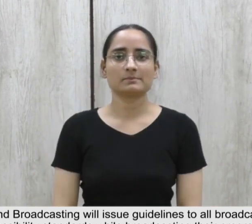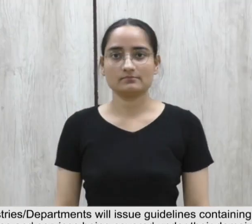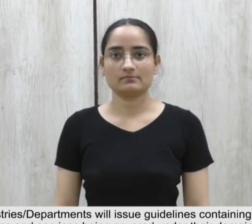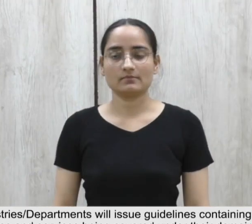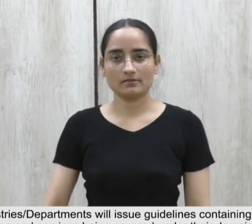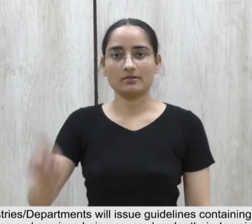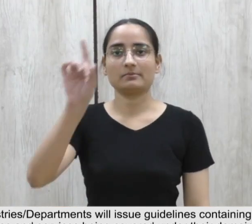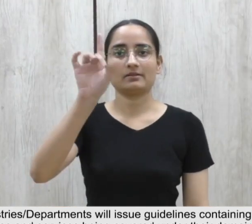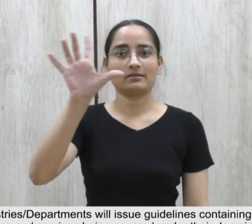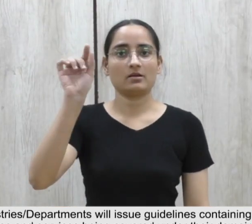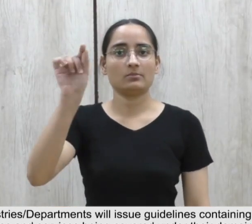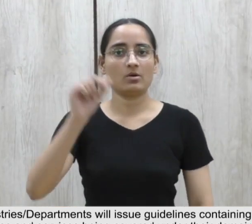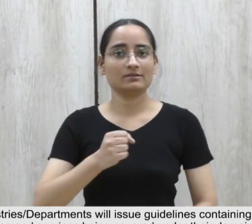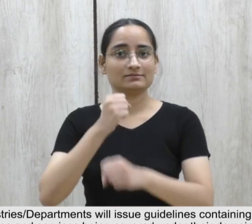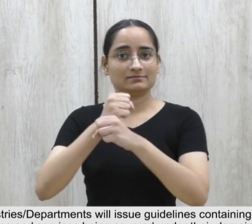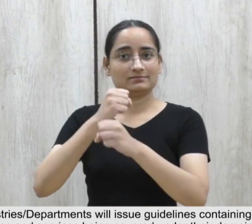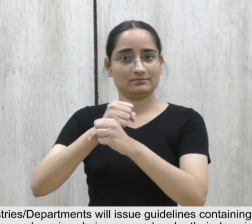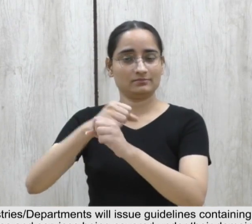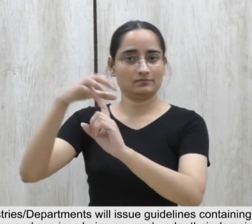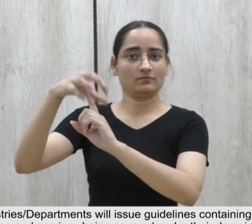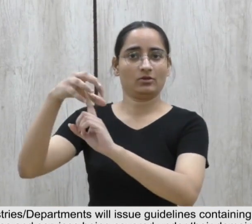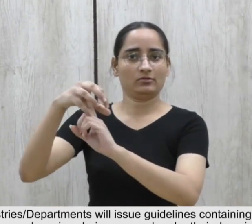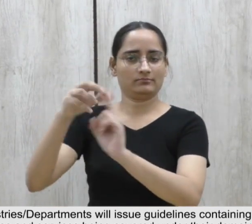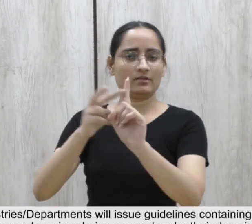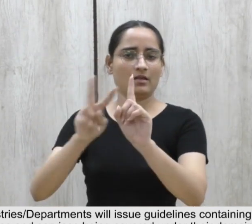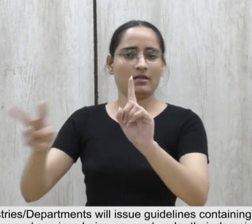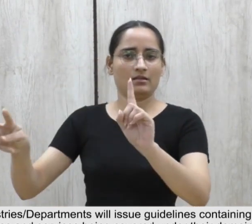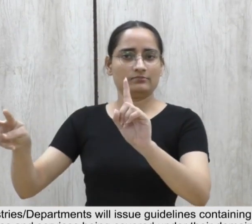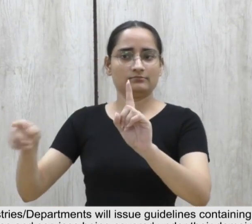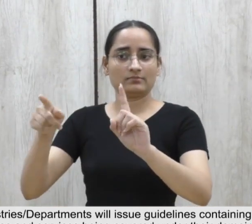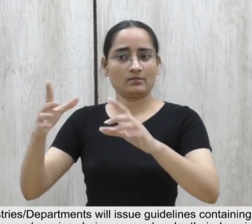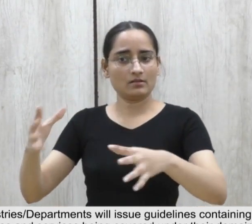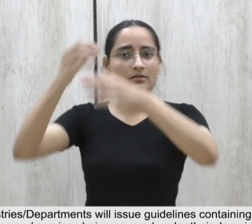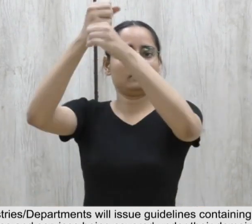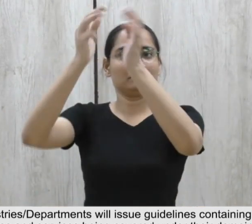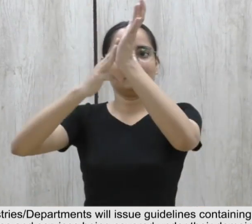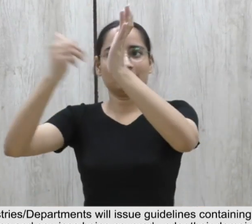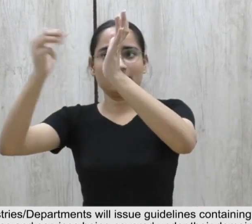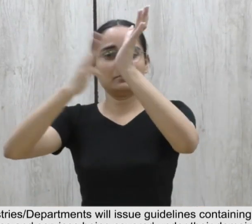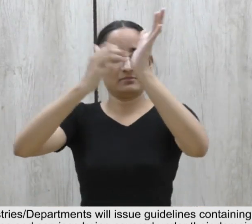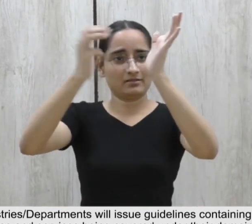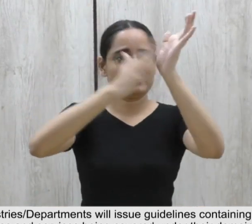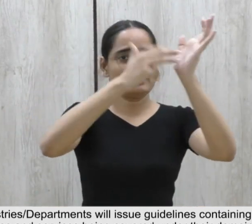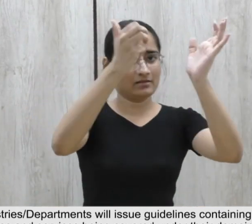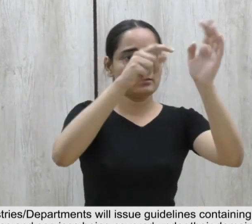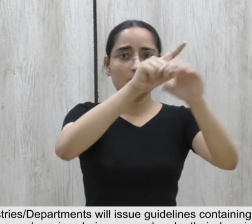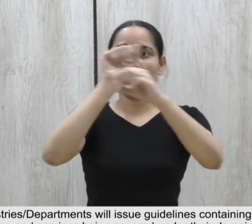15th point all the concern ministries departments will issue guidelines